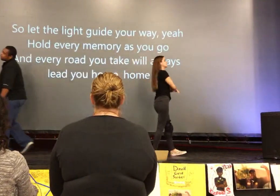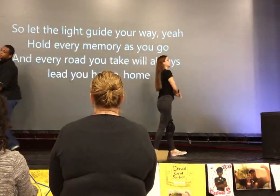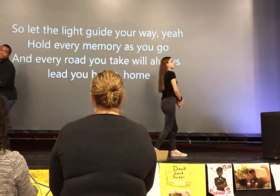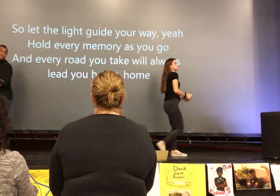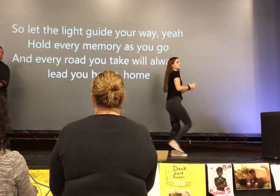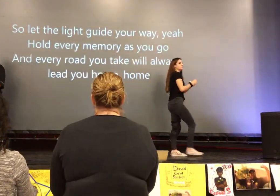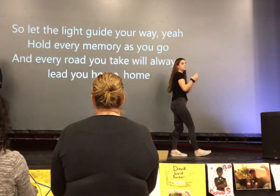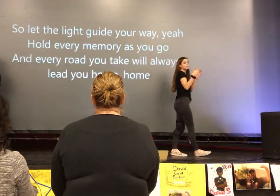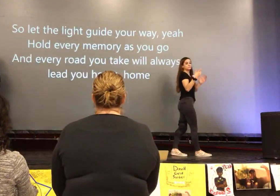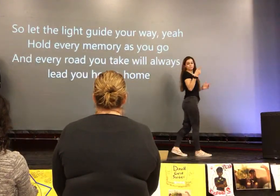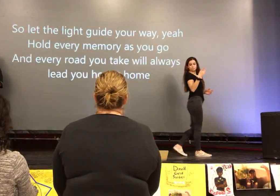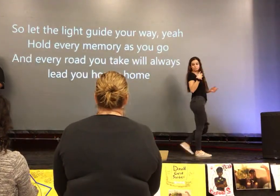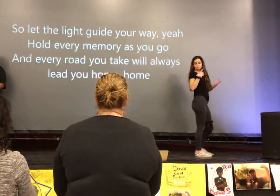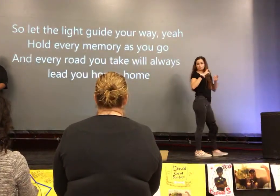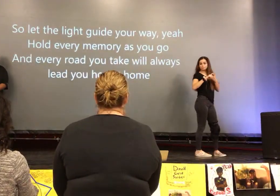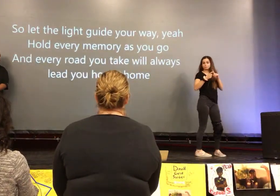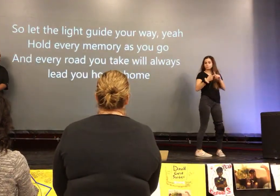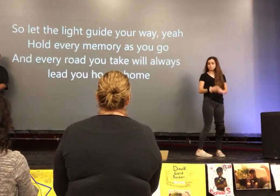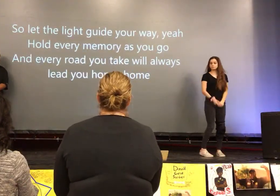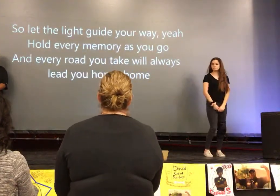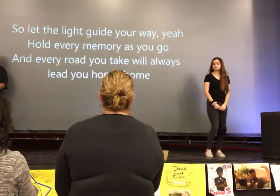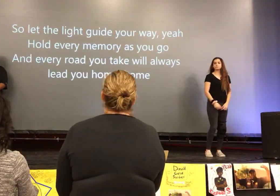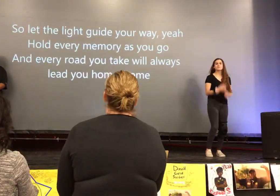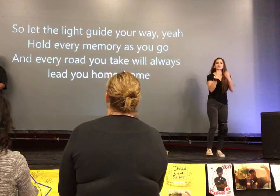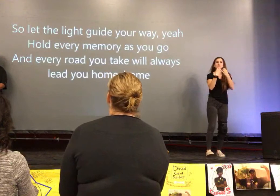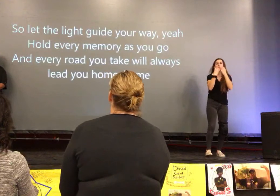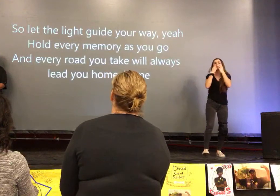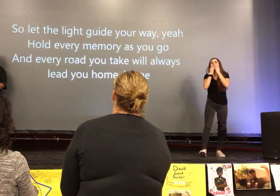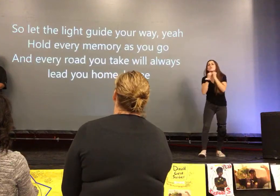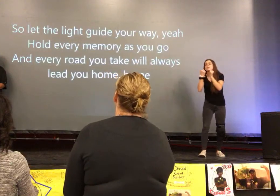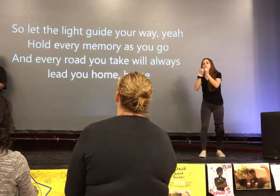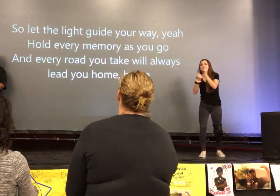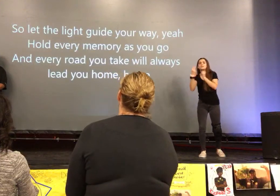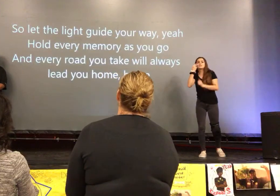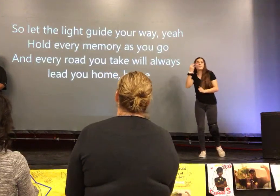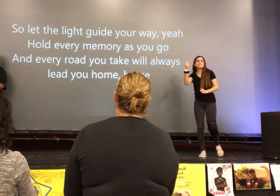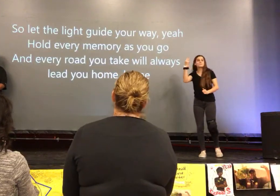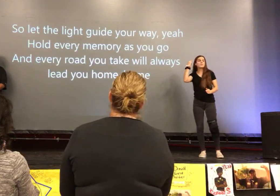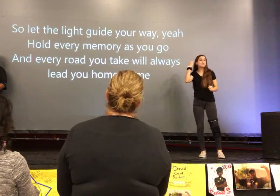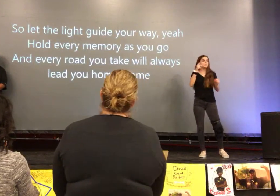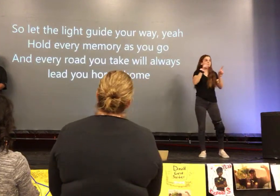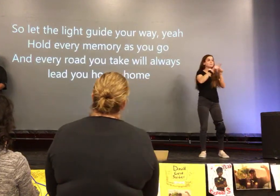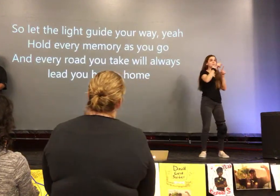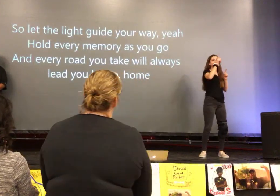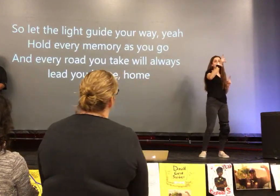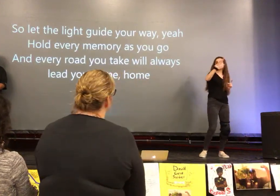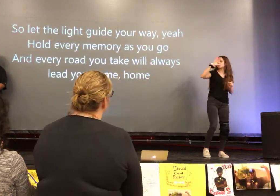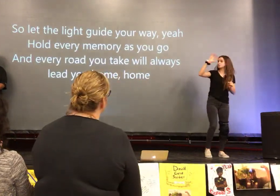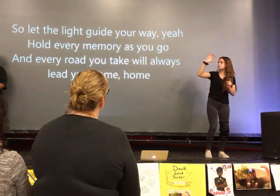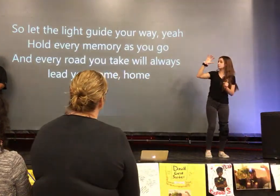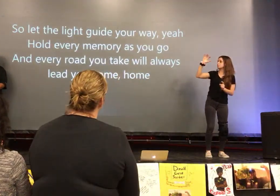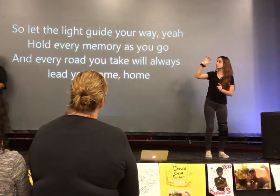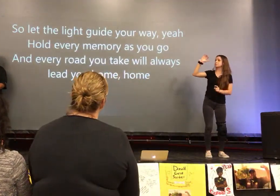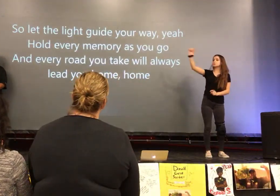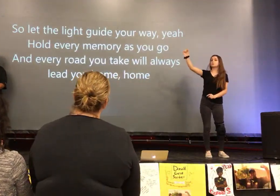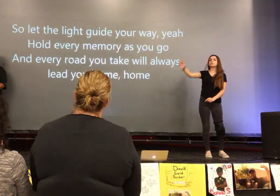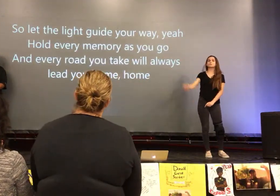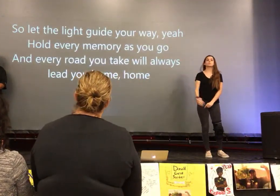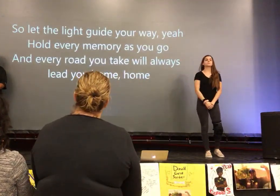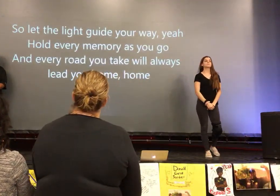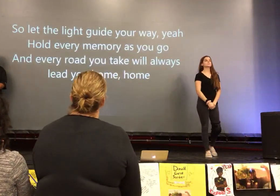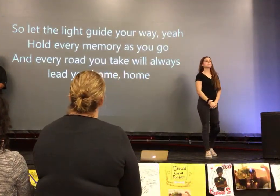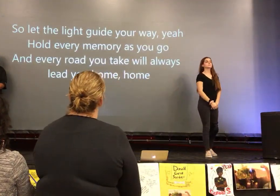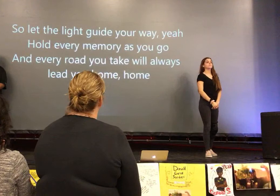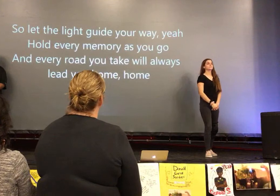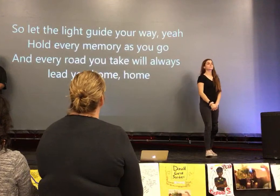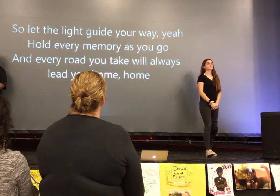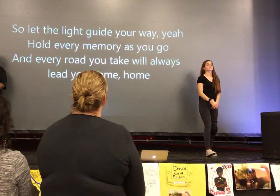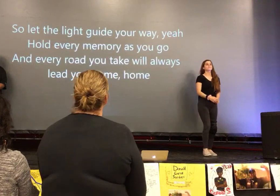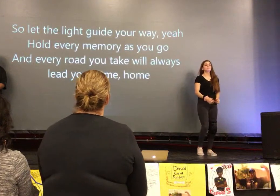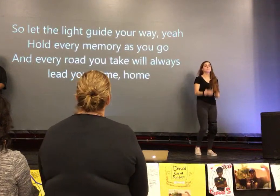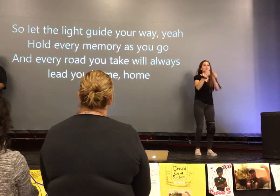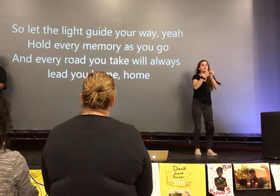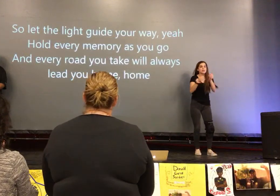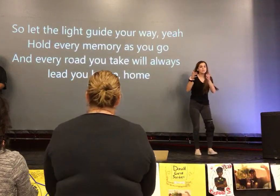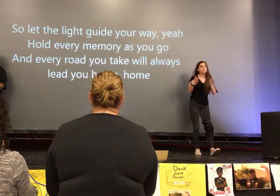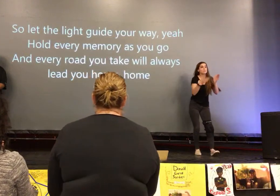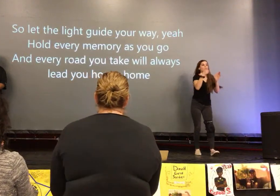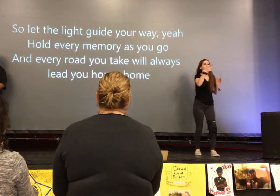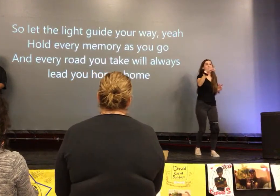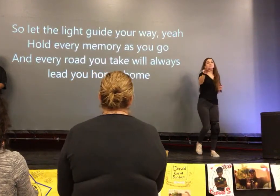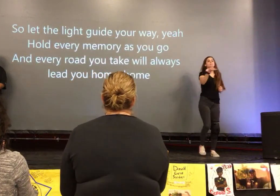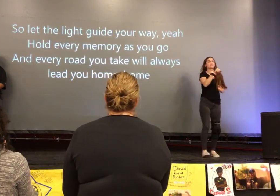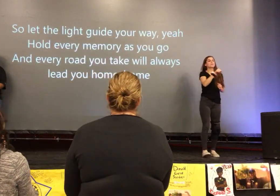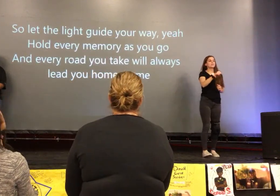found